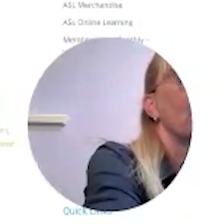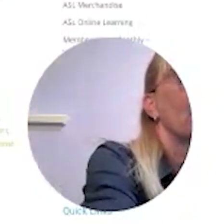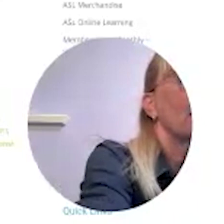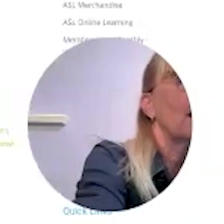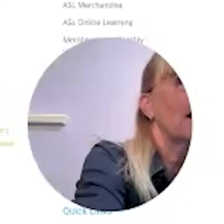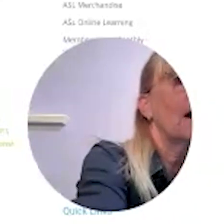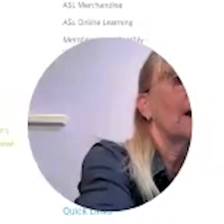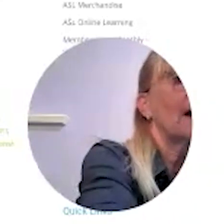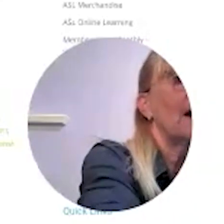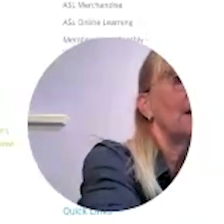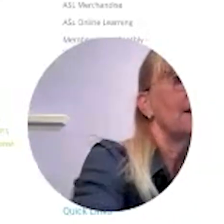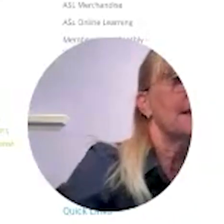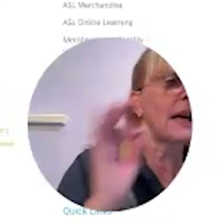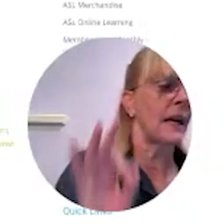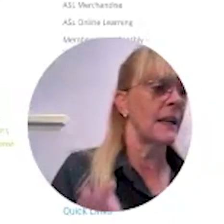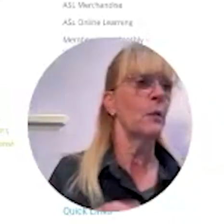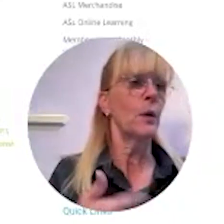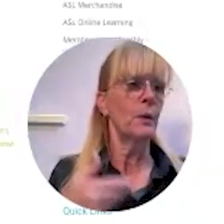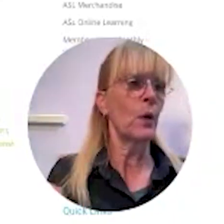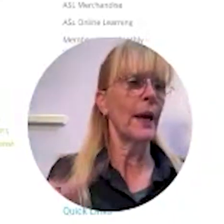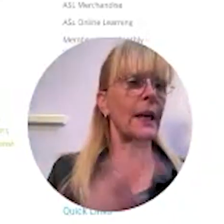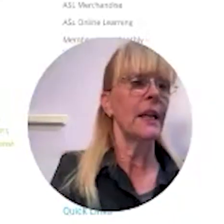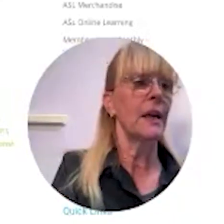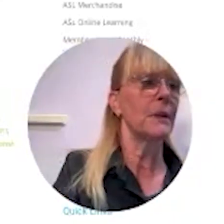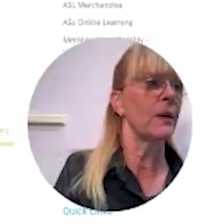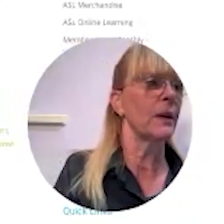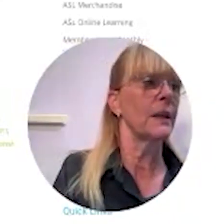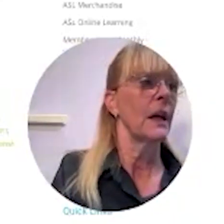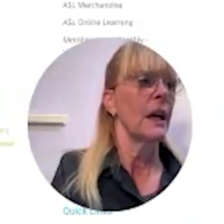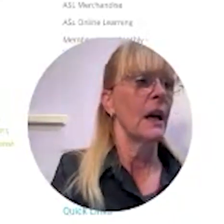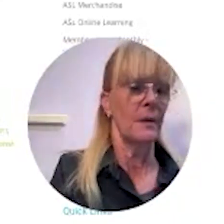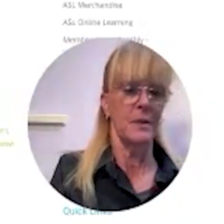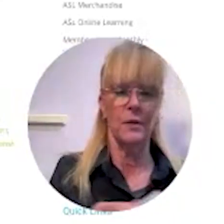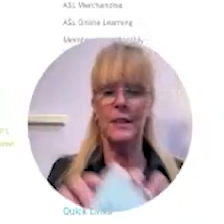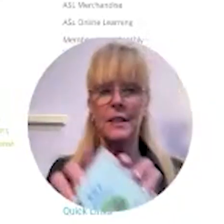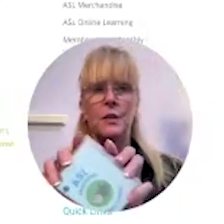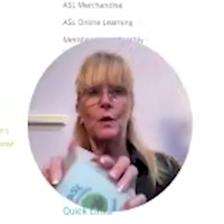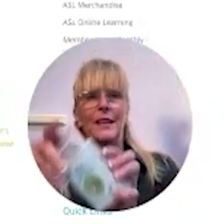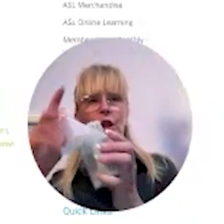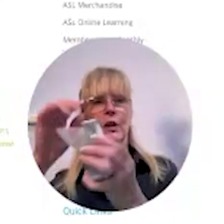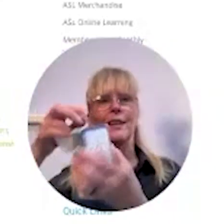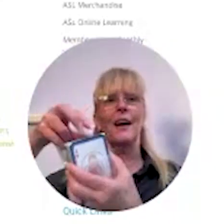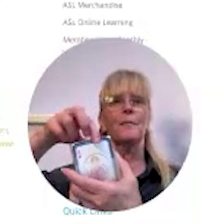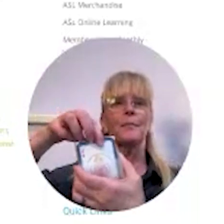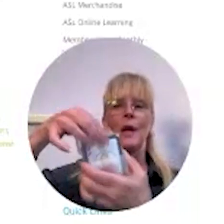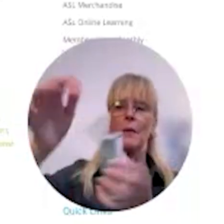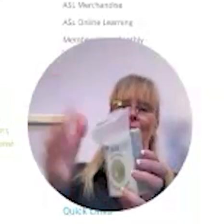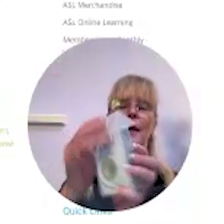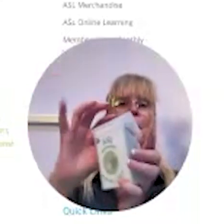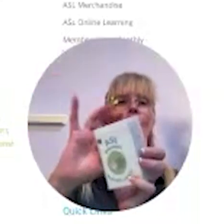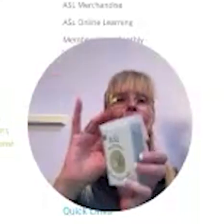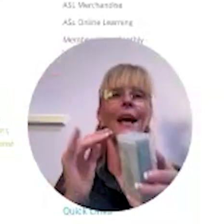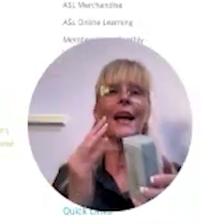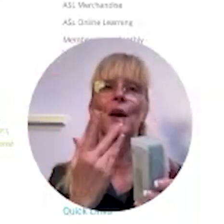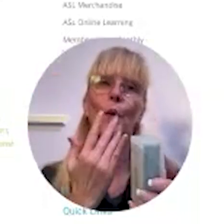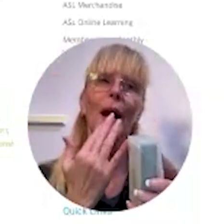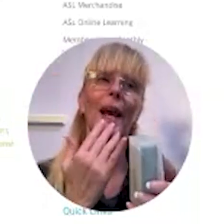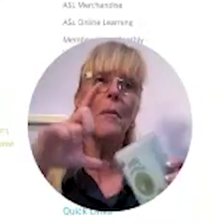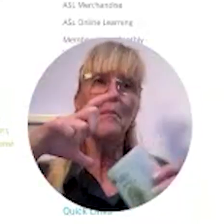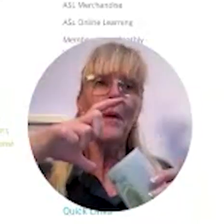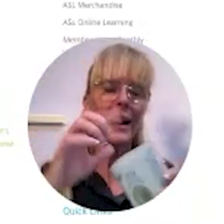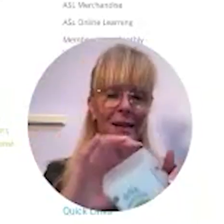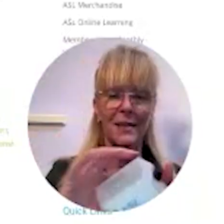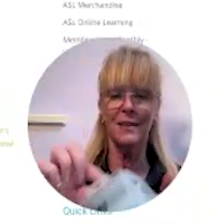i kind of decided we would go ahead and upload it um so this is what they look like um i bought a